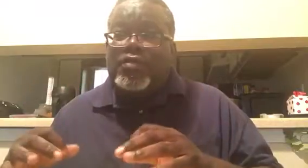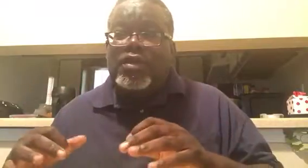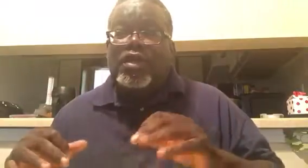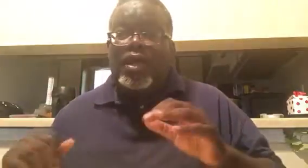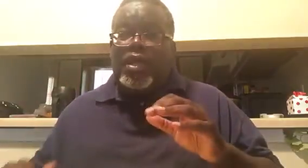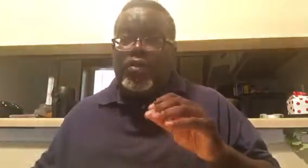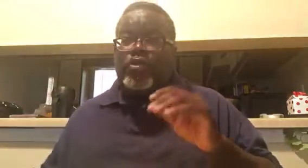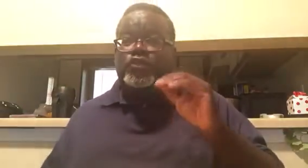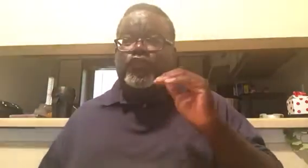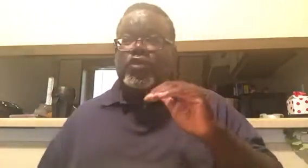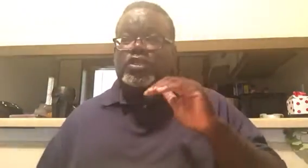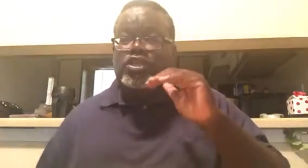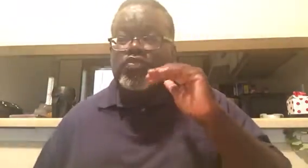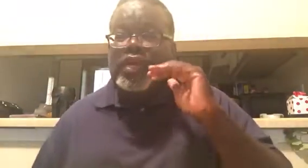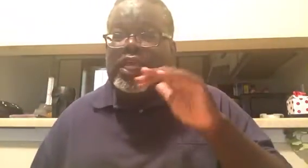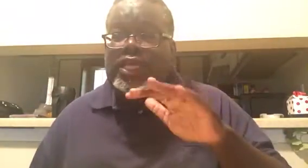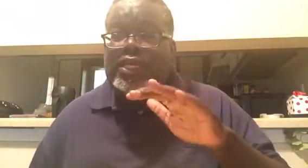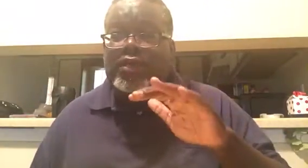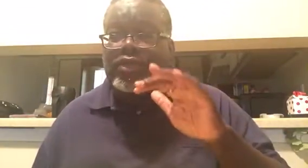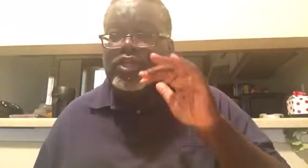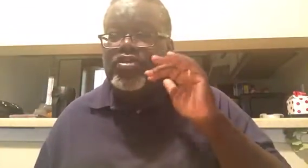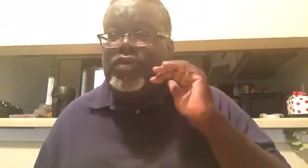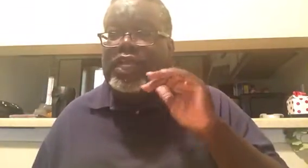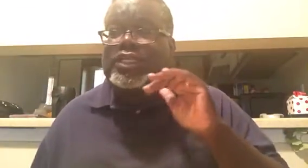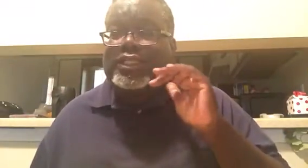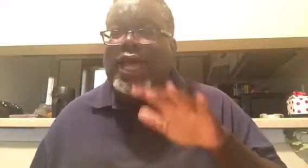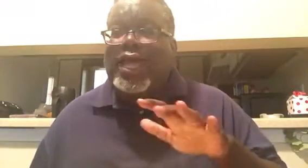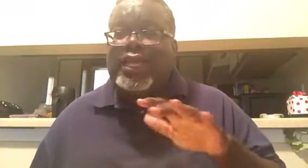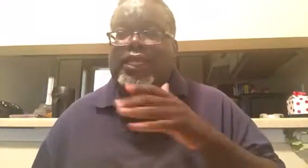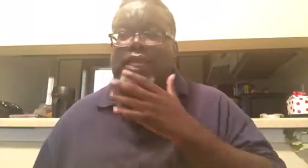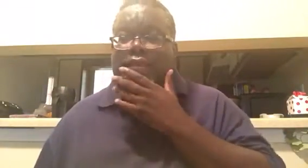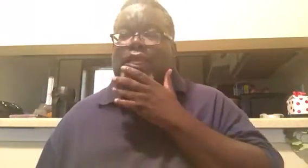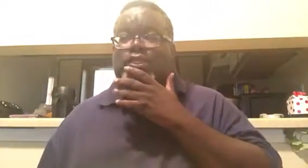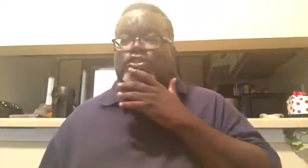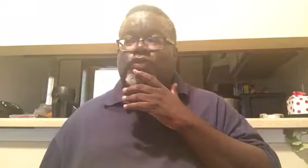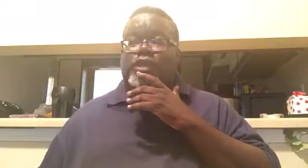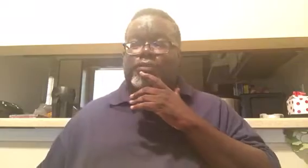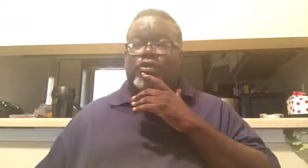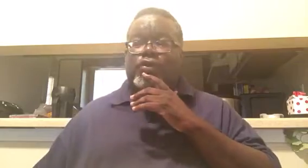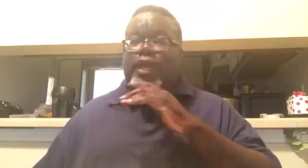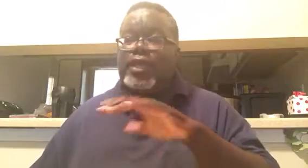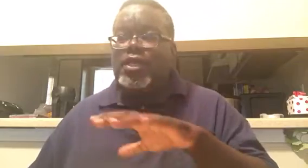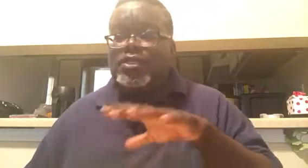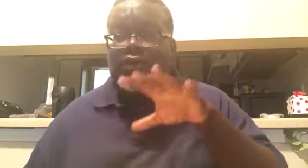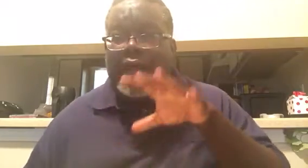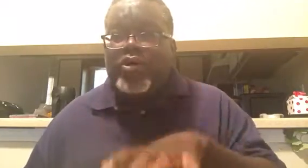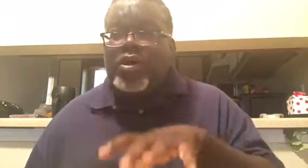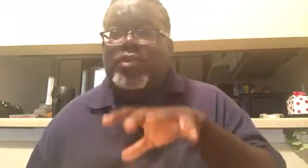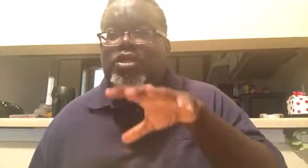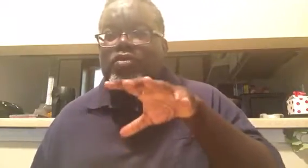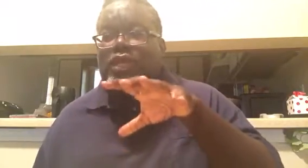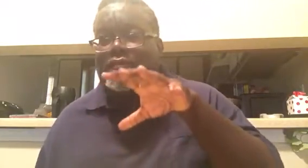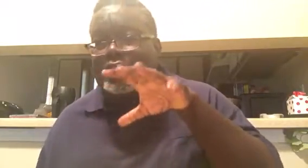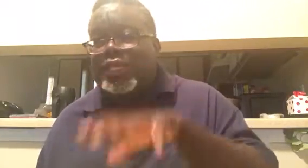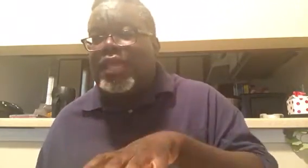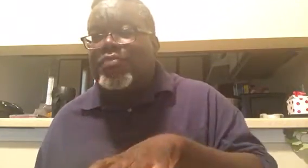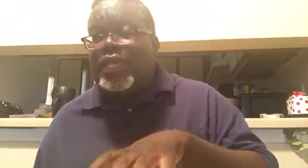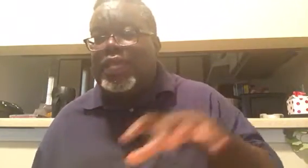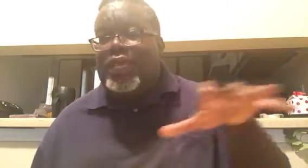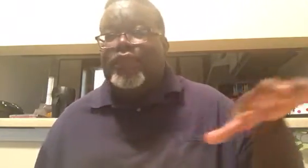was, was unique, was a unique sign in his dream. Okay. So I'm going to be doing a segment in